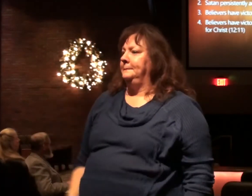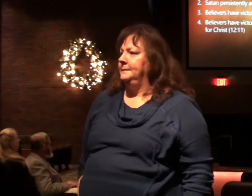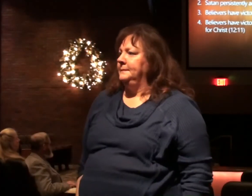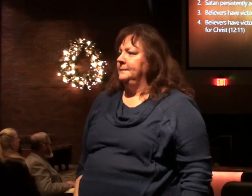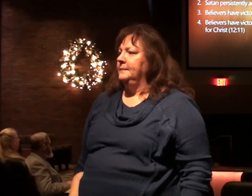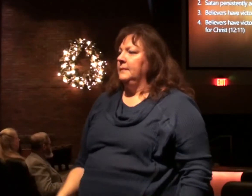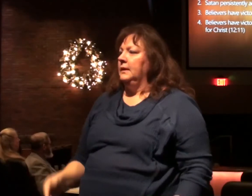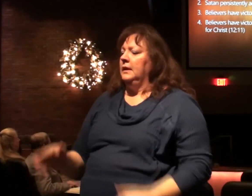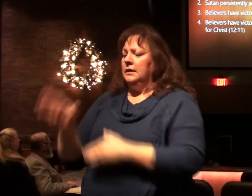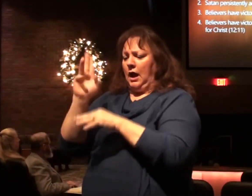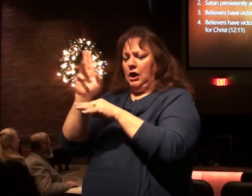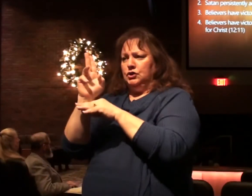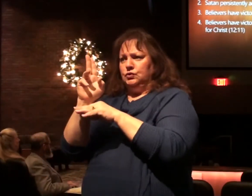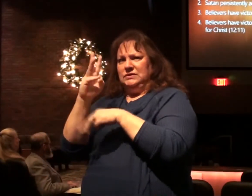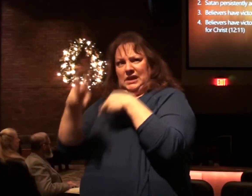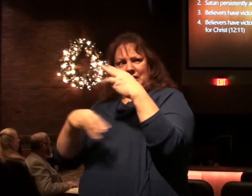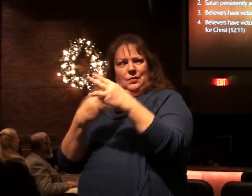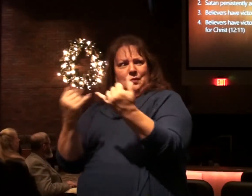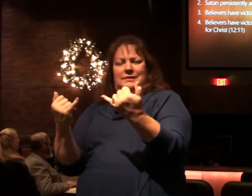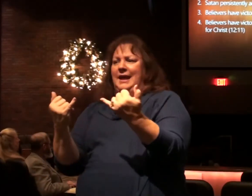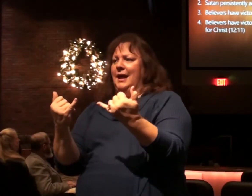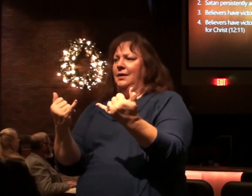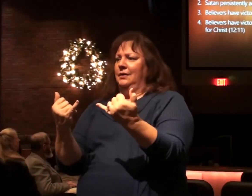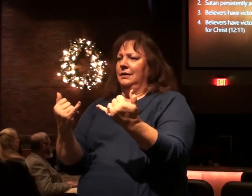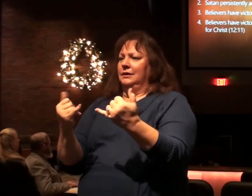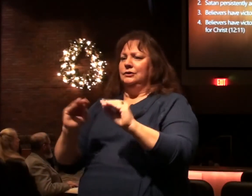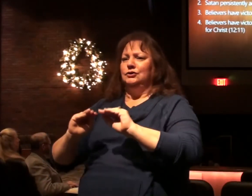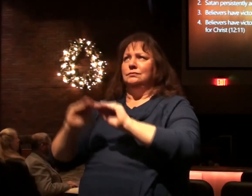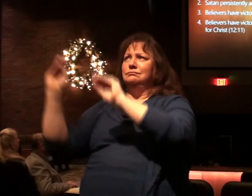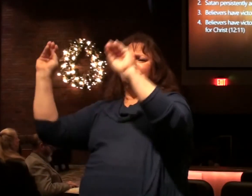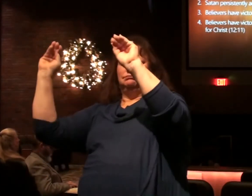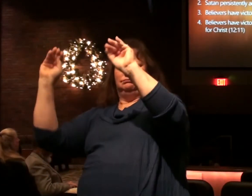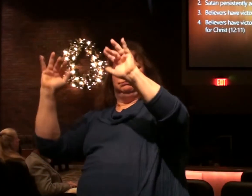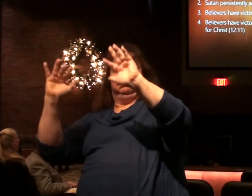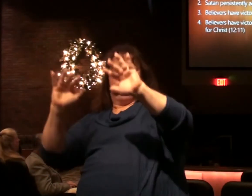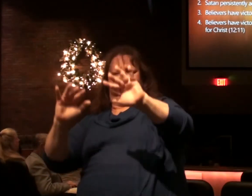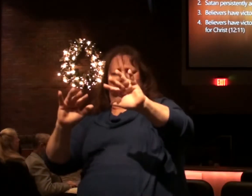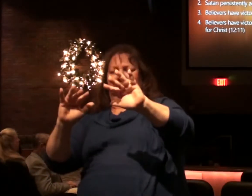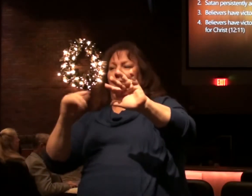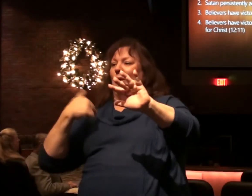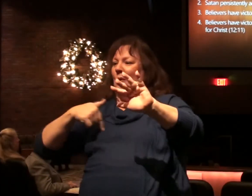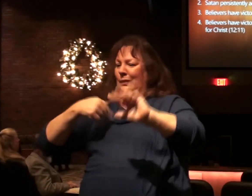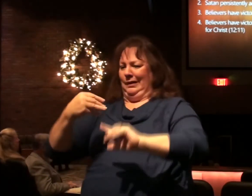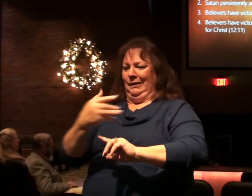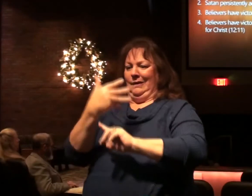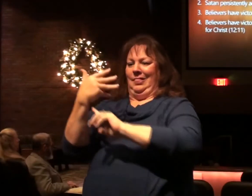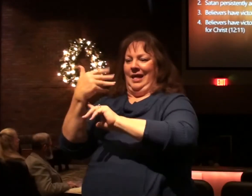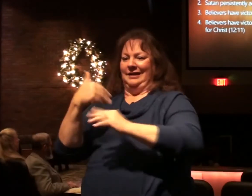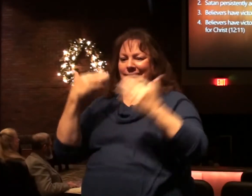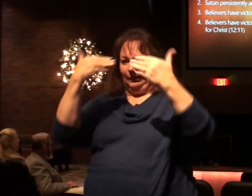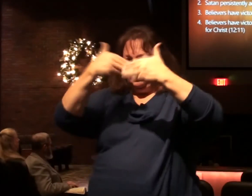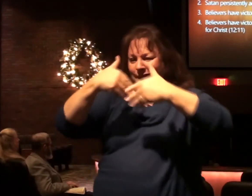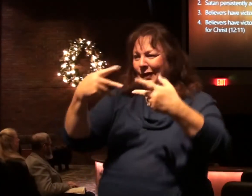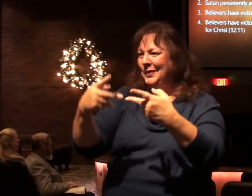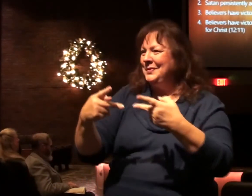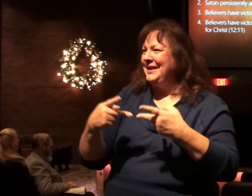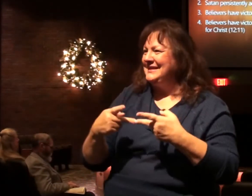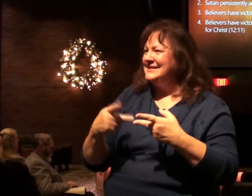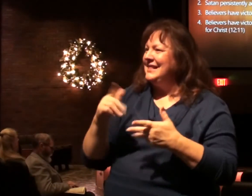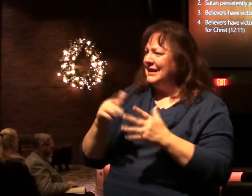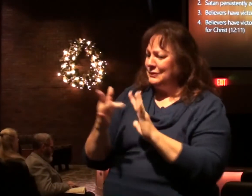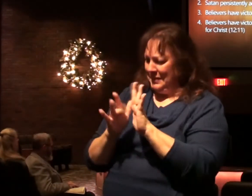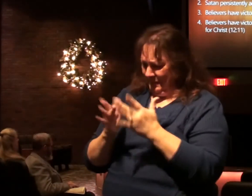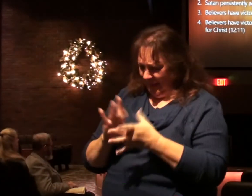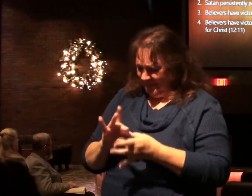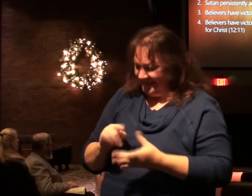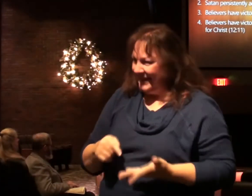God is using him in the world to bring light into the world. We are lights in darkness scripture tells